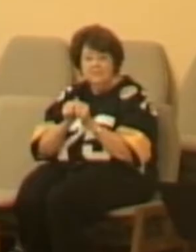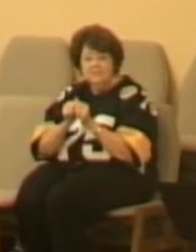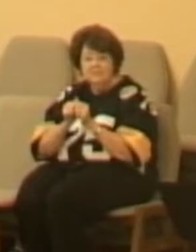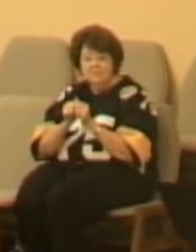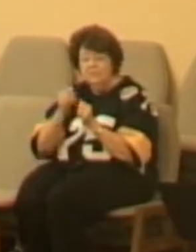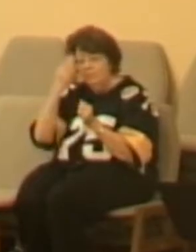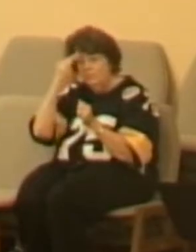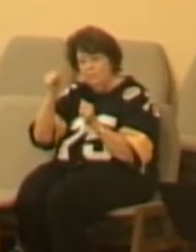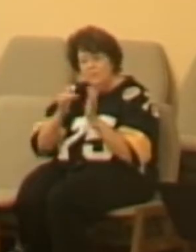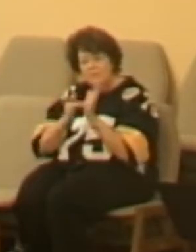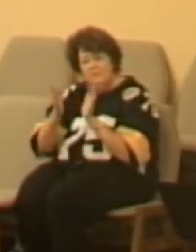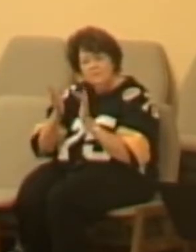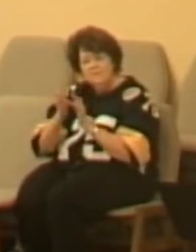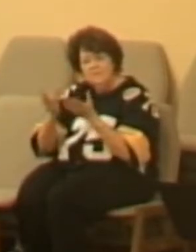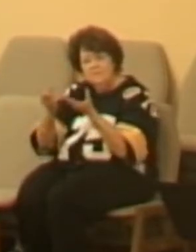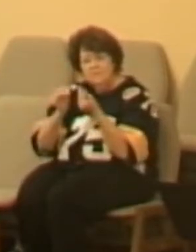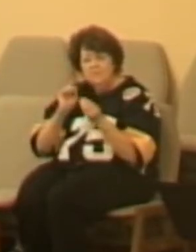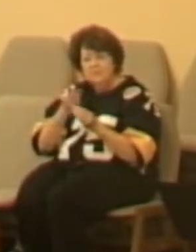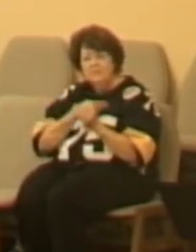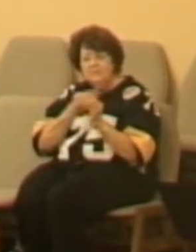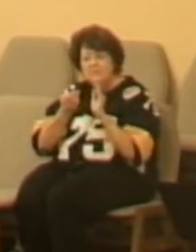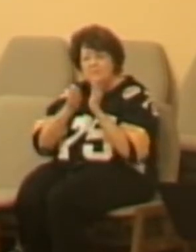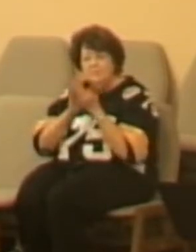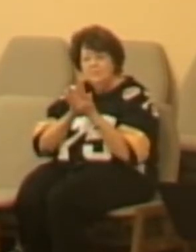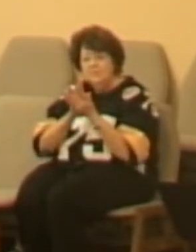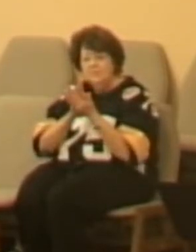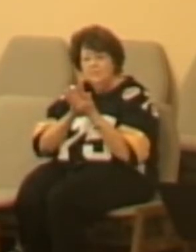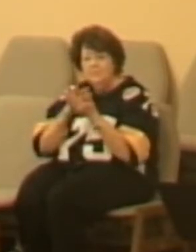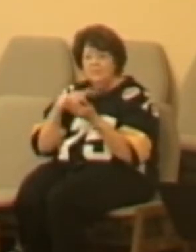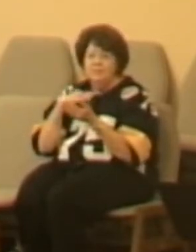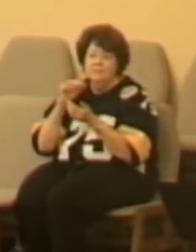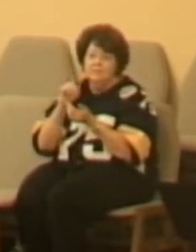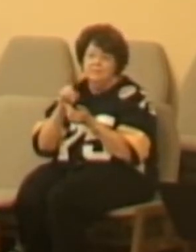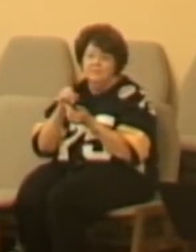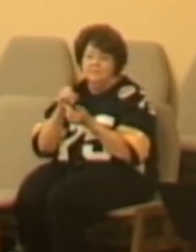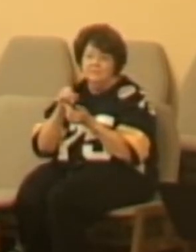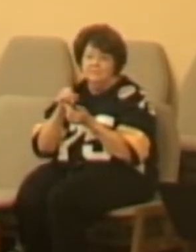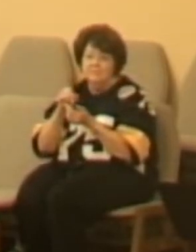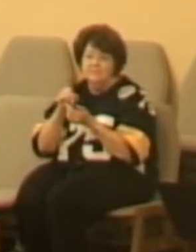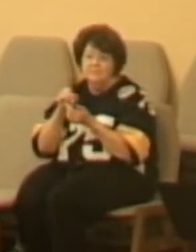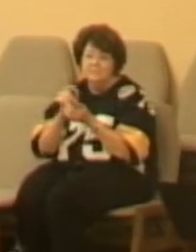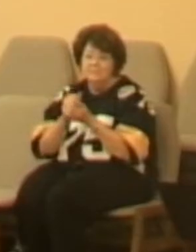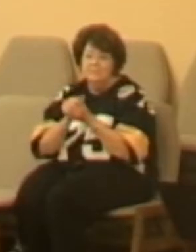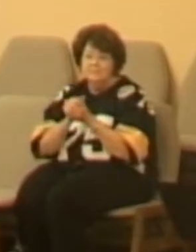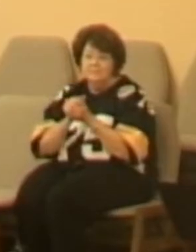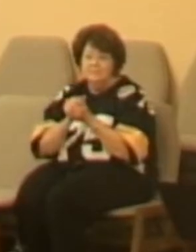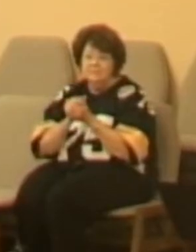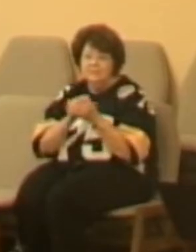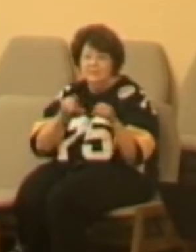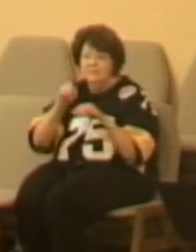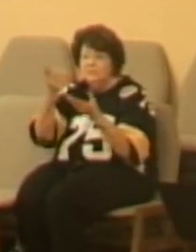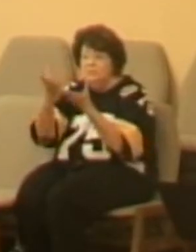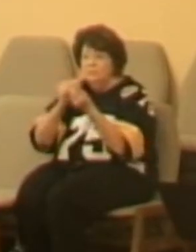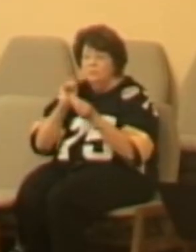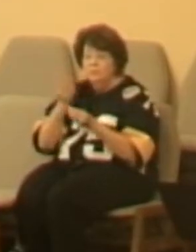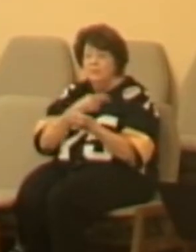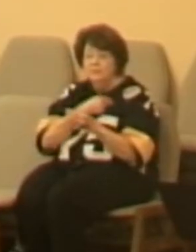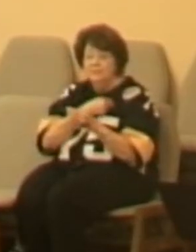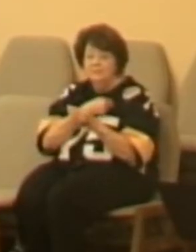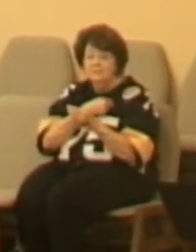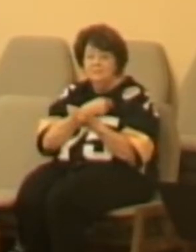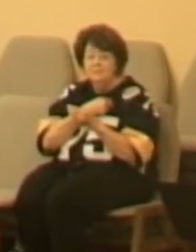to be like him? Why is it that he wants us to journey from where we are to that place where he wants us to be? Does he want us to get there so that we,